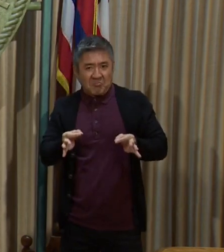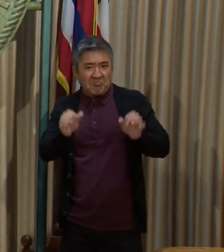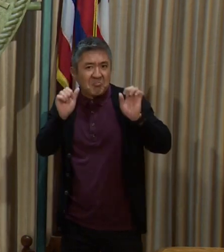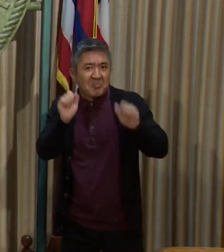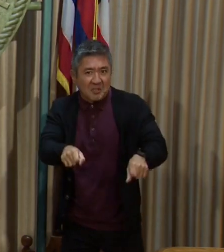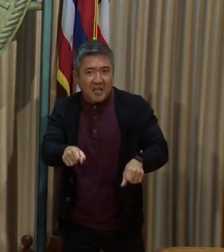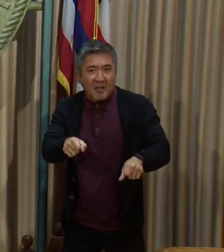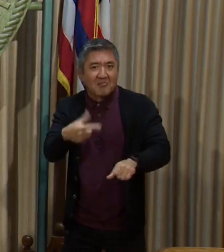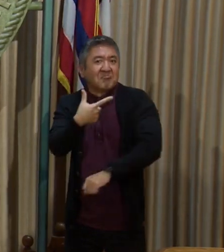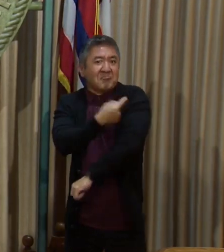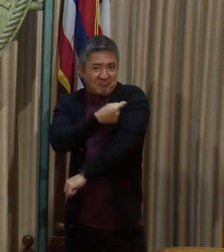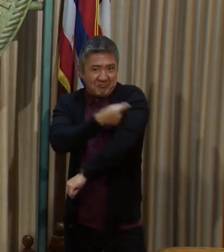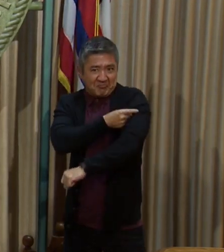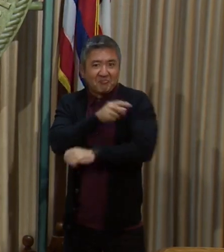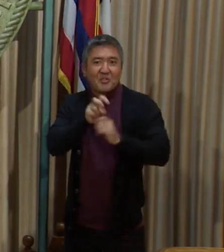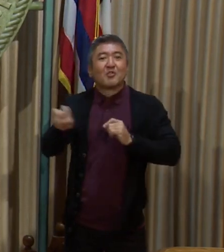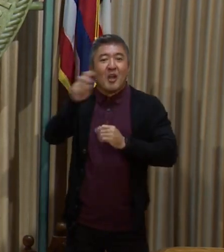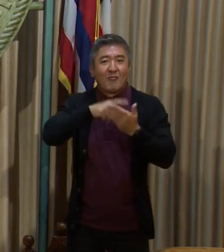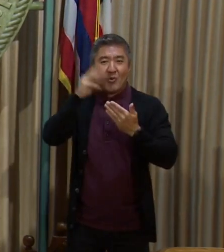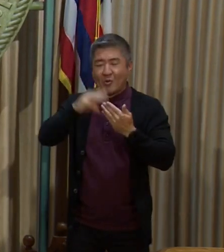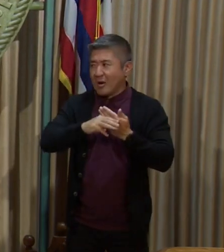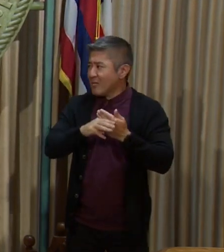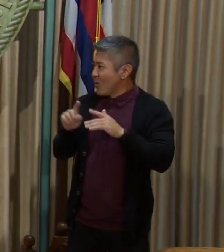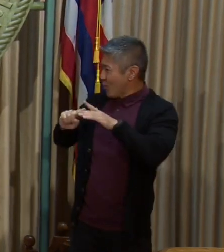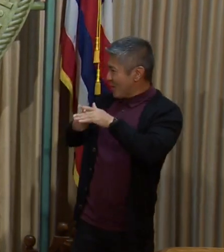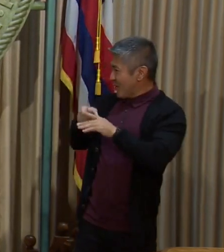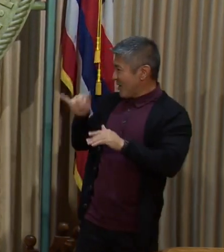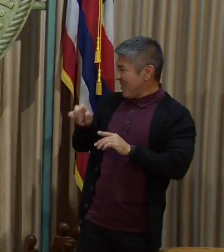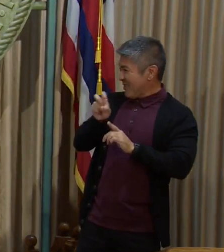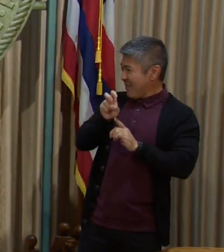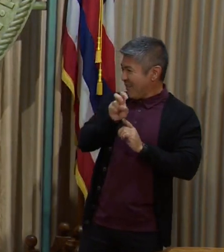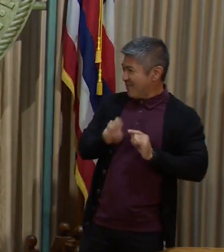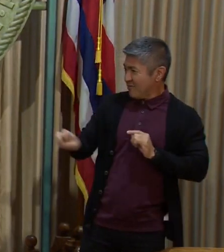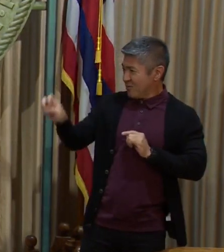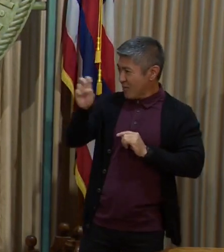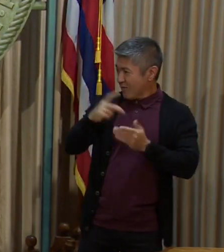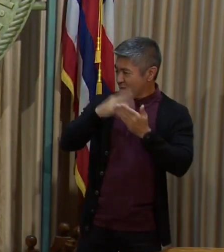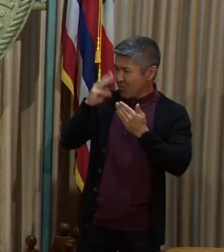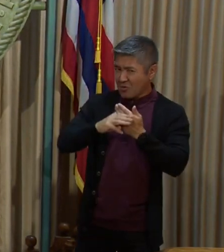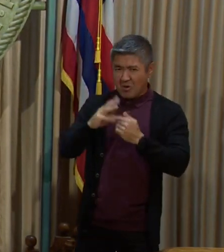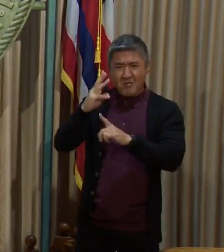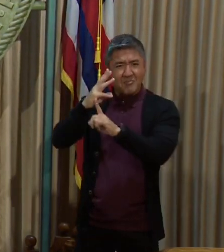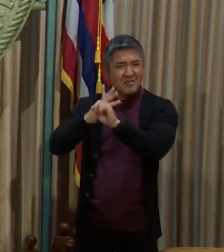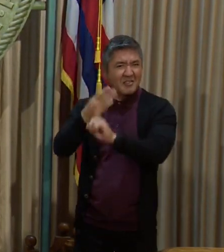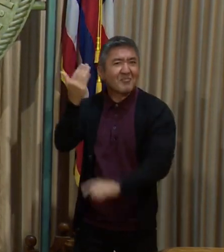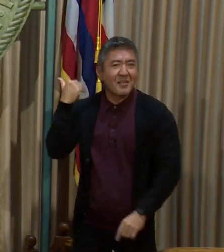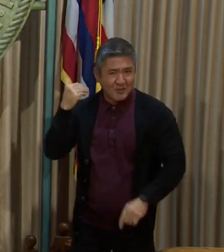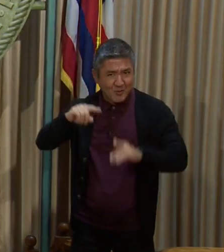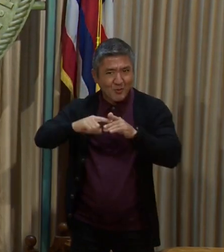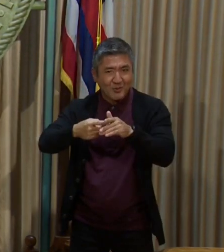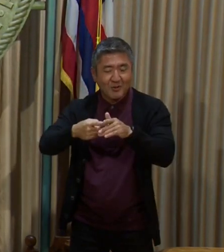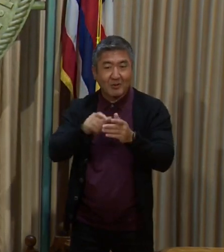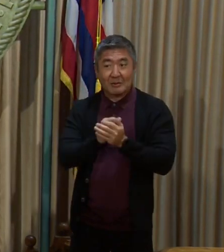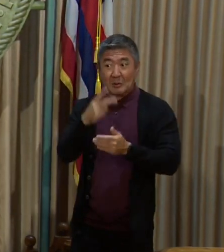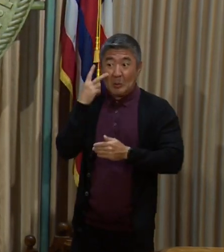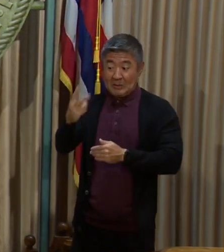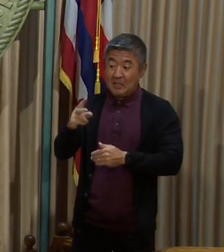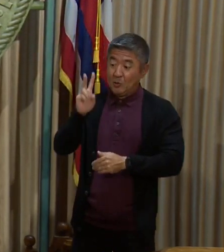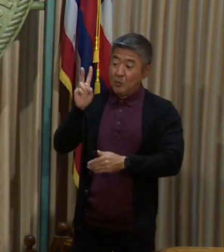So we started Safe Travels about six months ago, and over those six months, we've seen 2